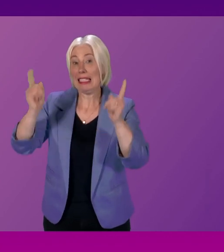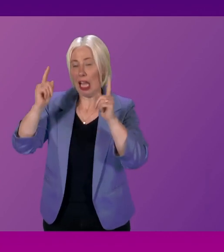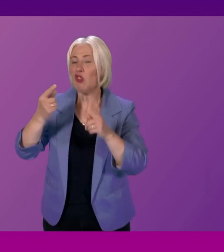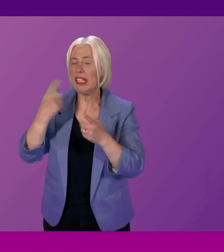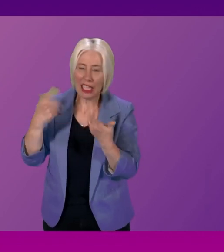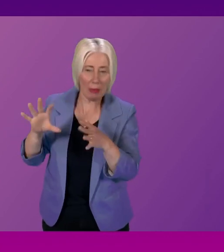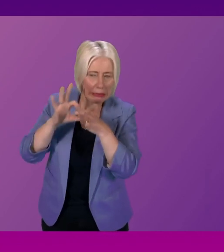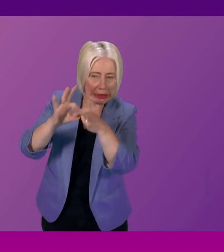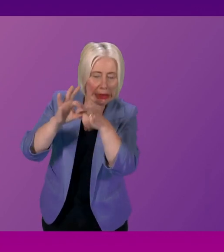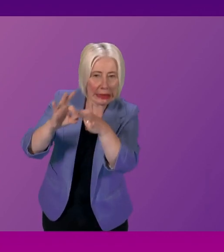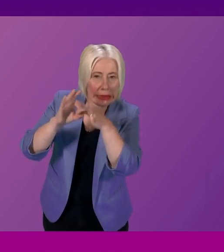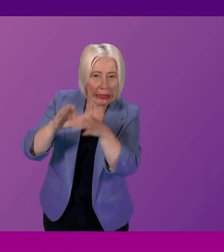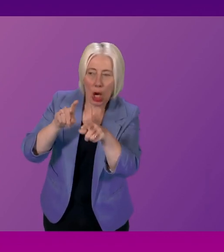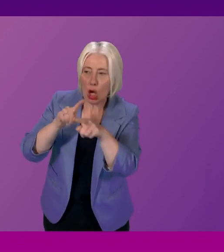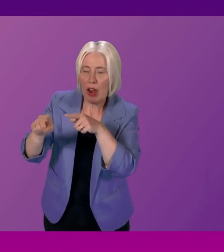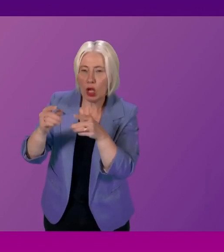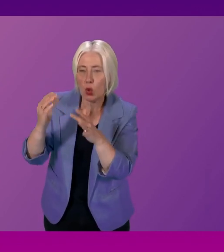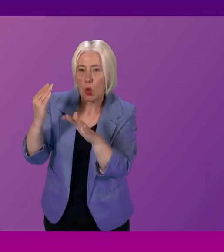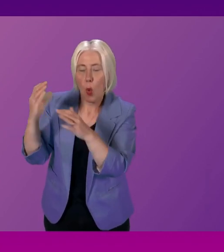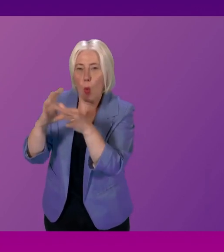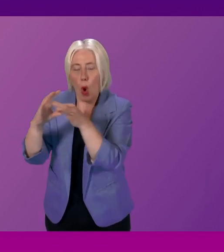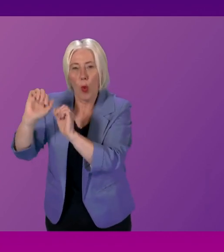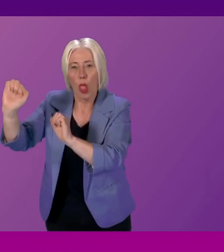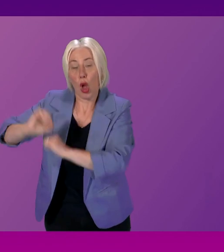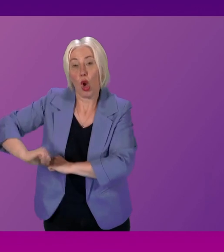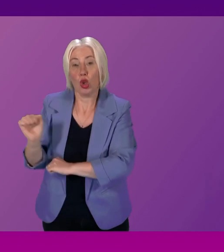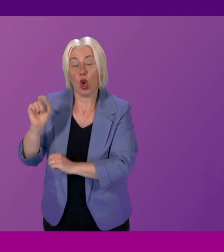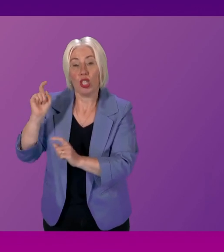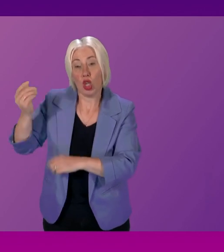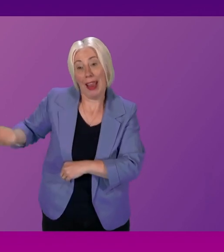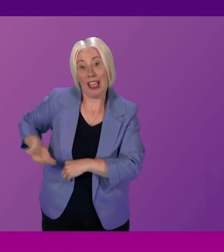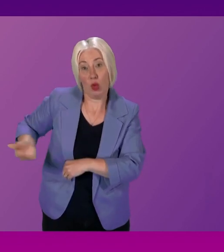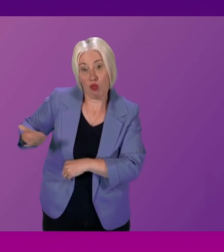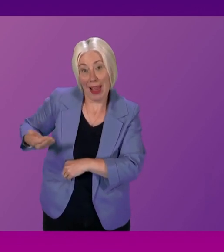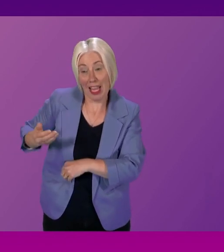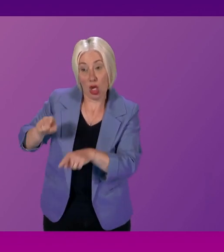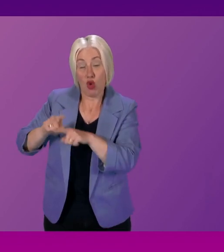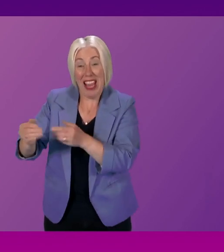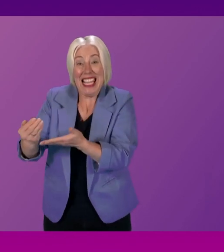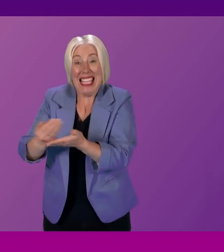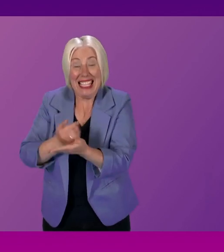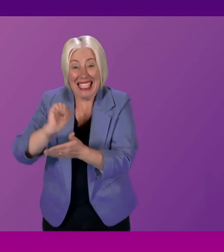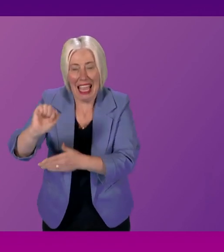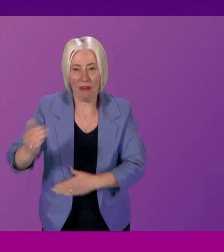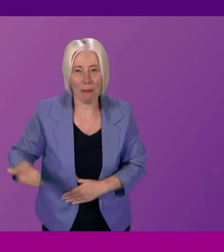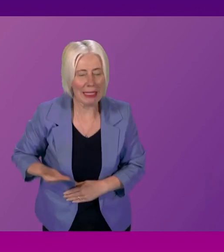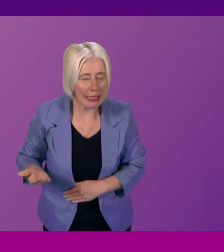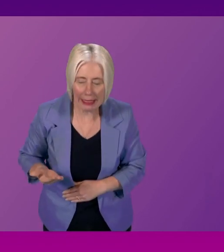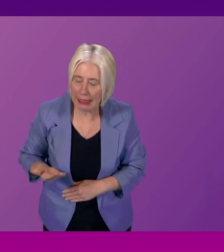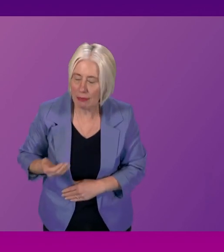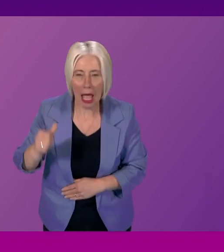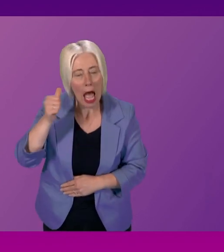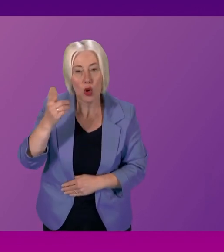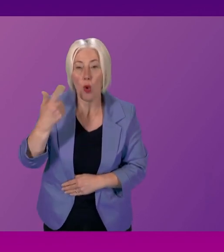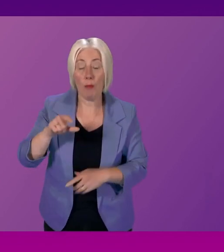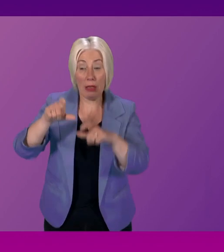engage with Scottish Enterprise so that every available option to save the business could be explored. I know the business has had a longstanding